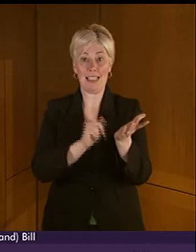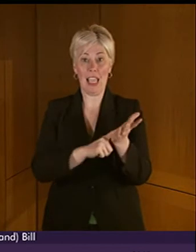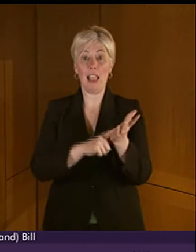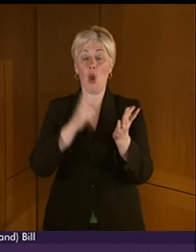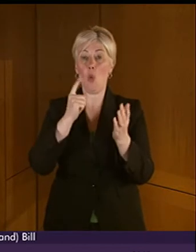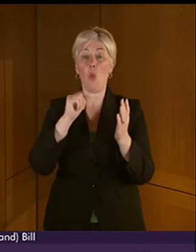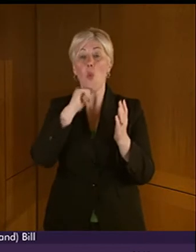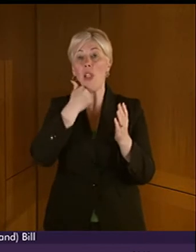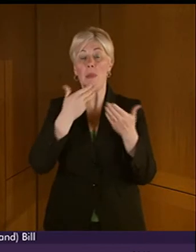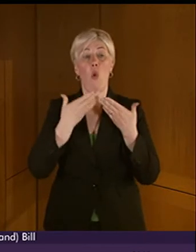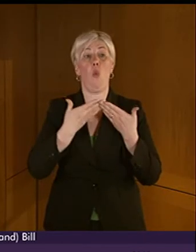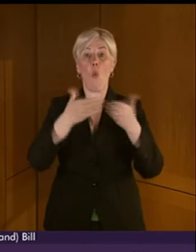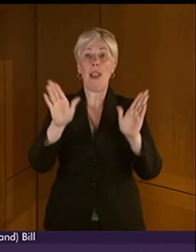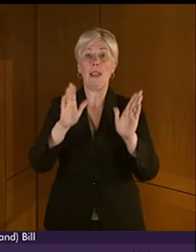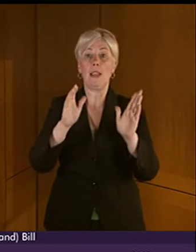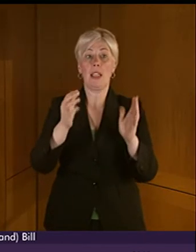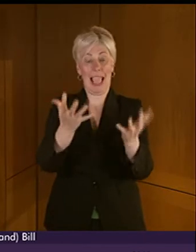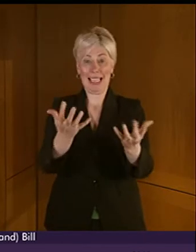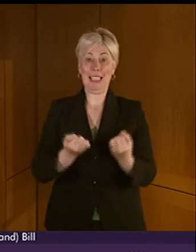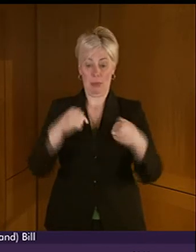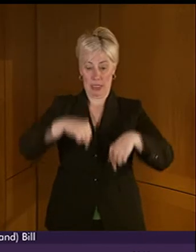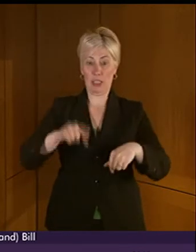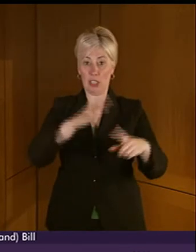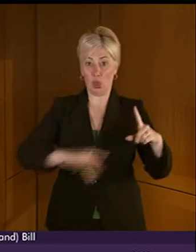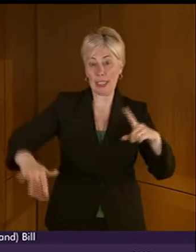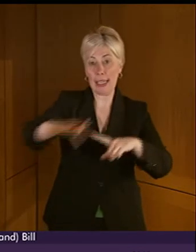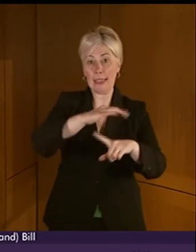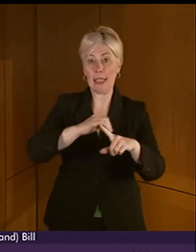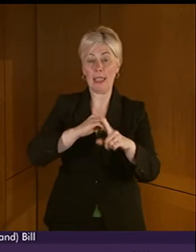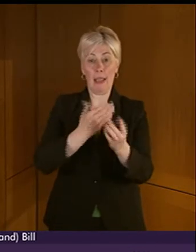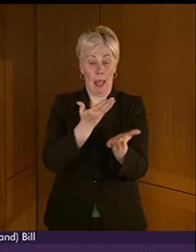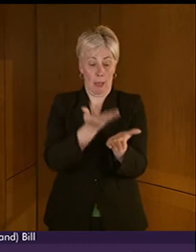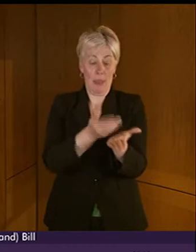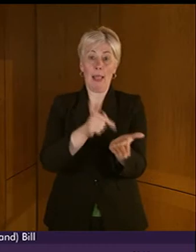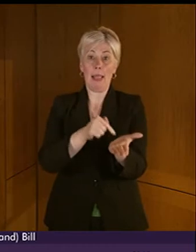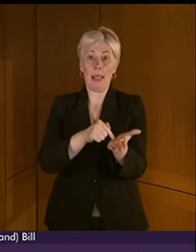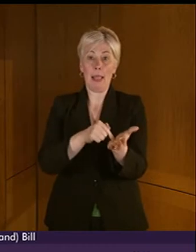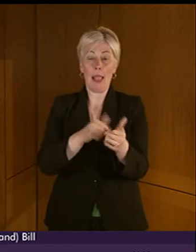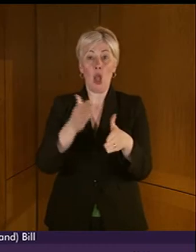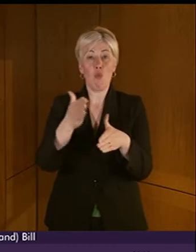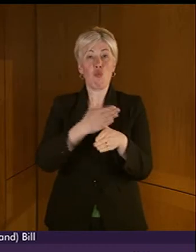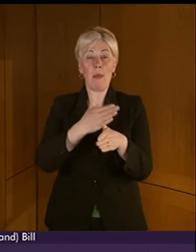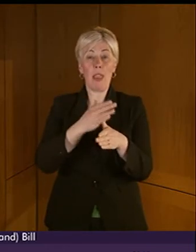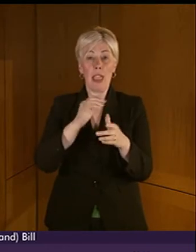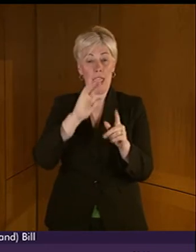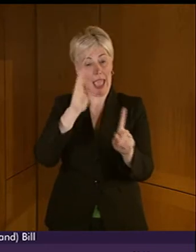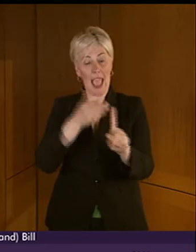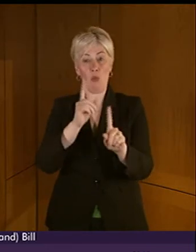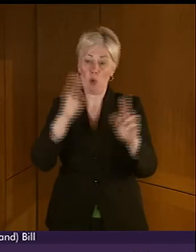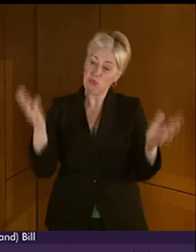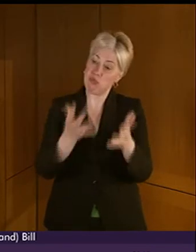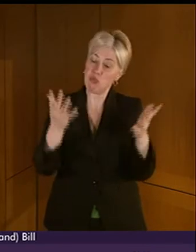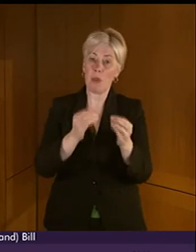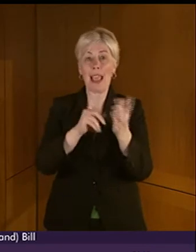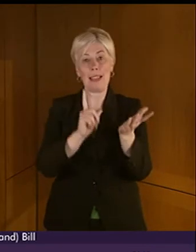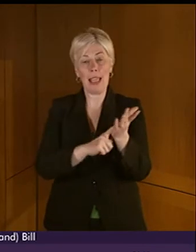more widely endorsed within society. Although the bill is primarily concerned with the promotion of BSL and does not